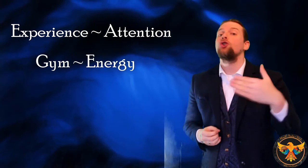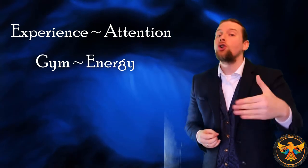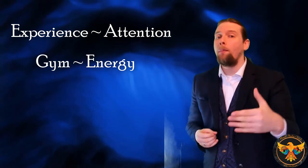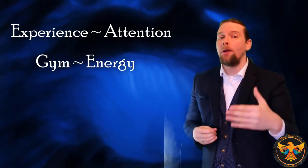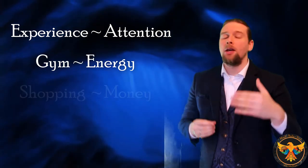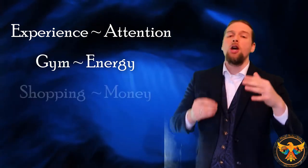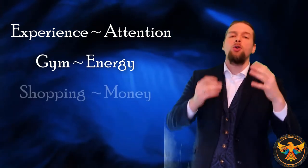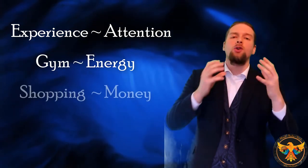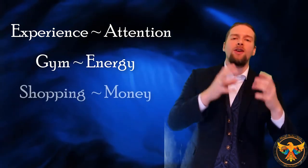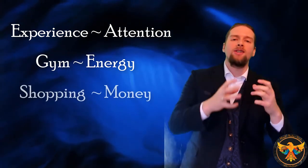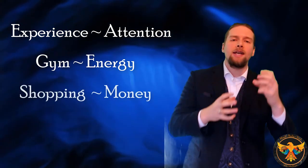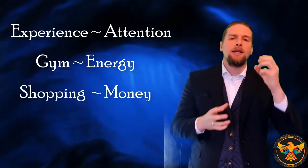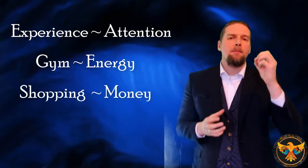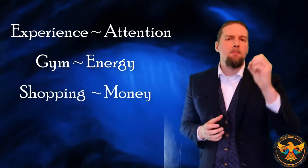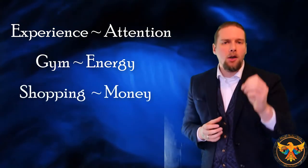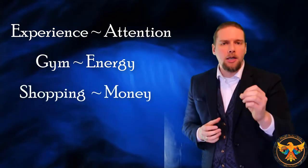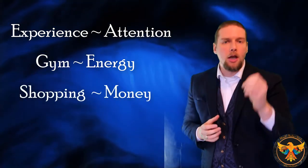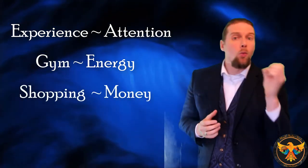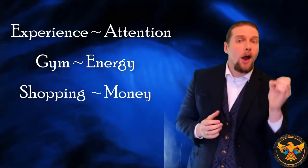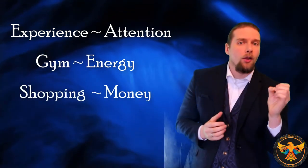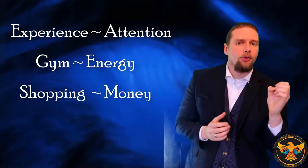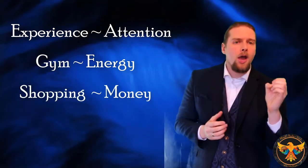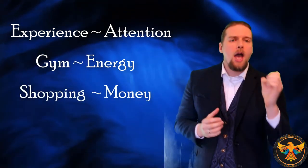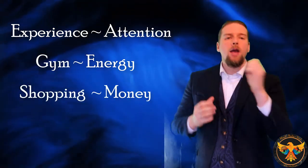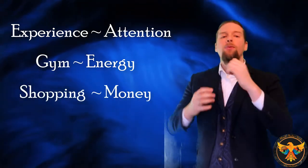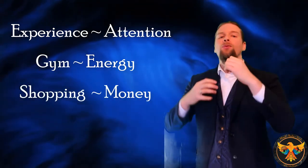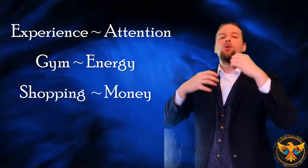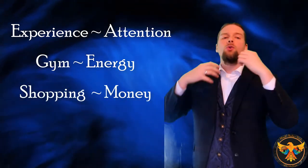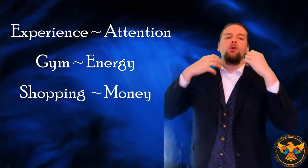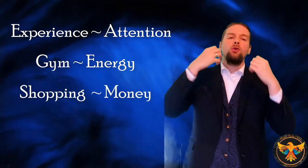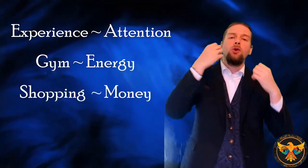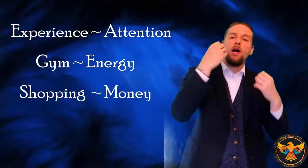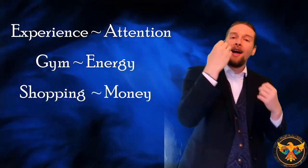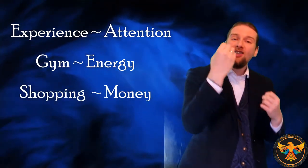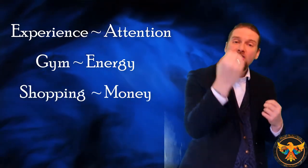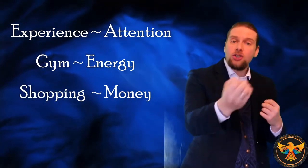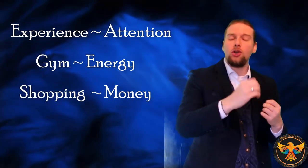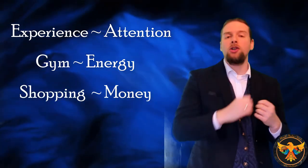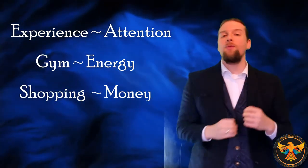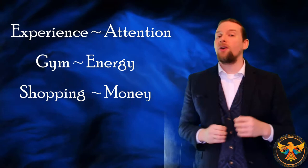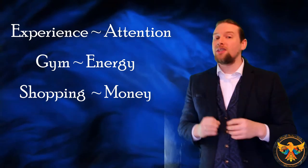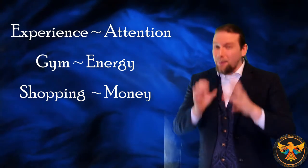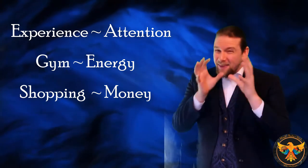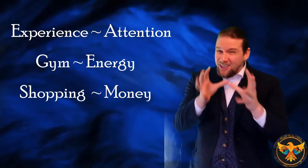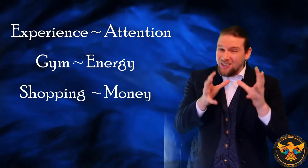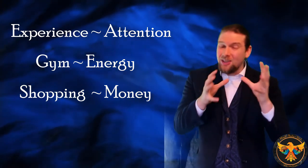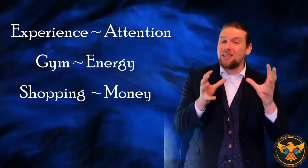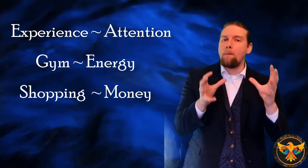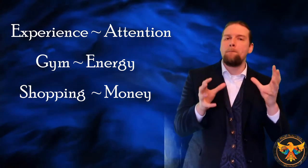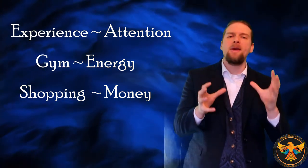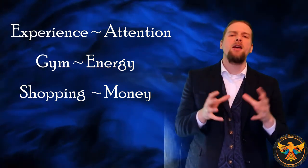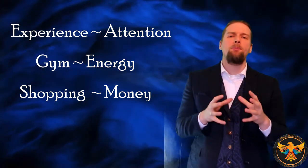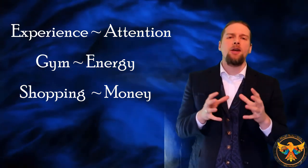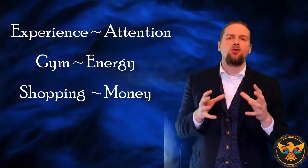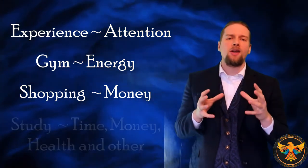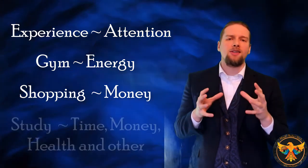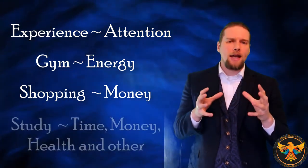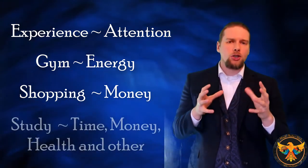shopping, you are transacting money and wealth. If you go and study, for example, and the study's a big, big transaction,